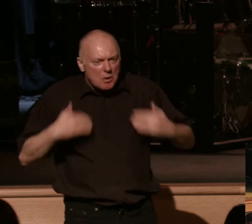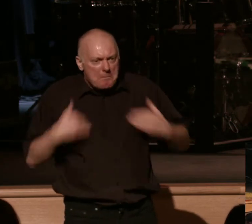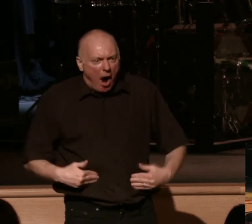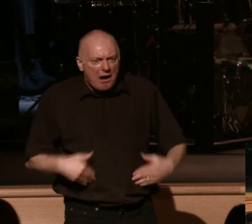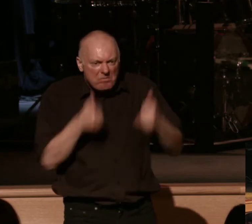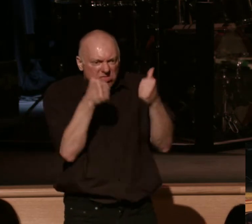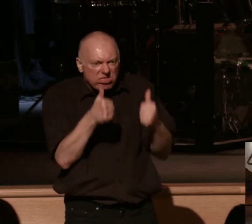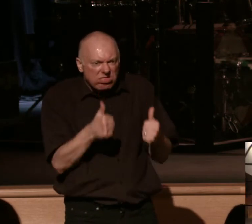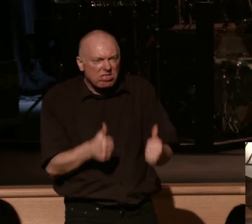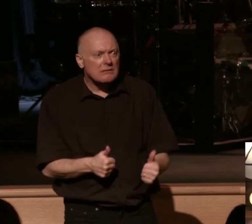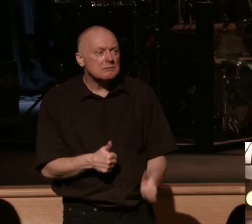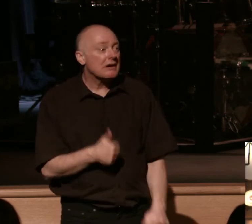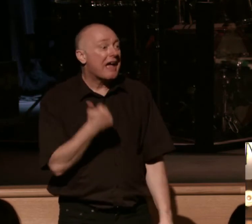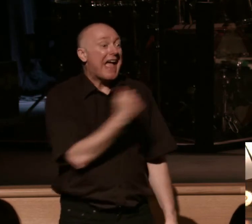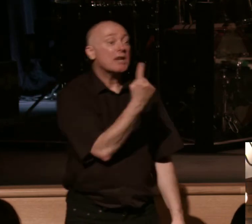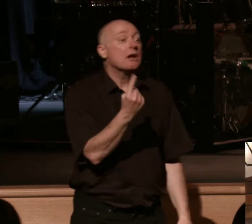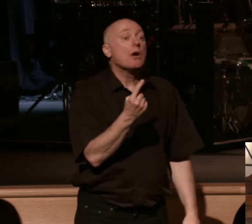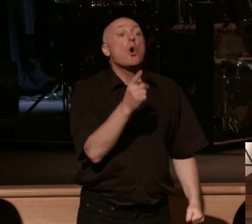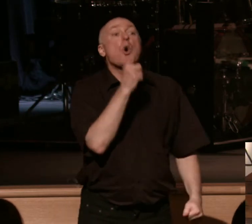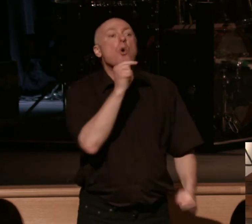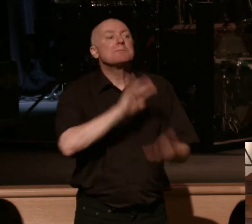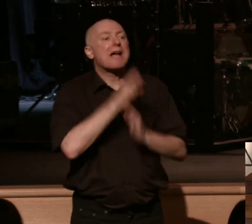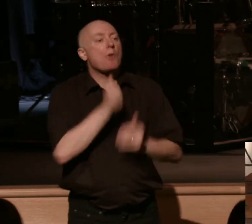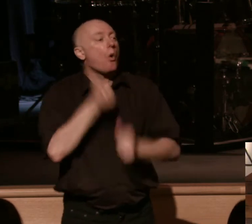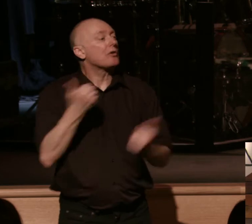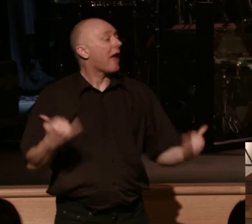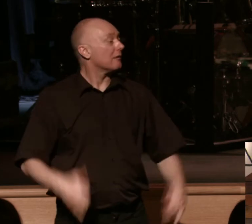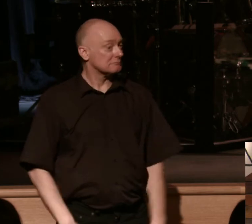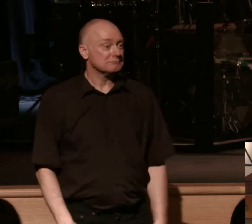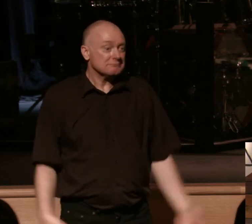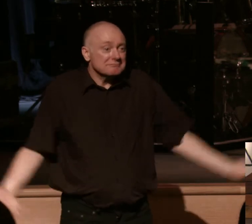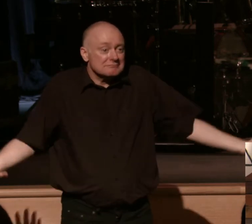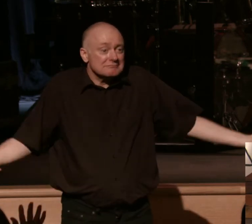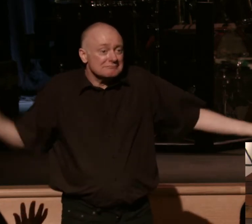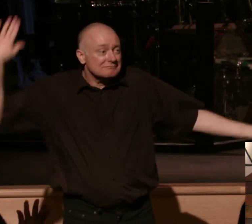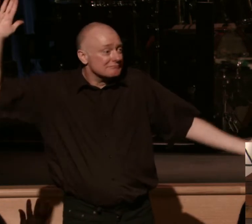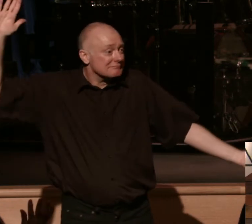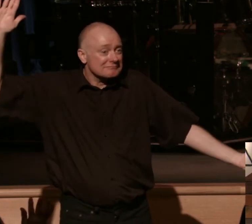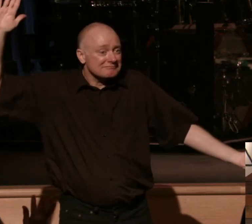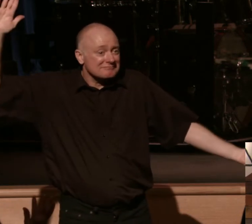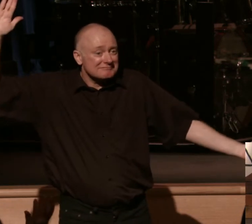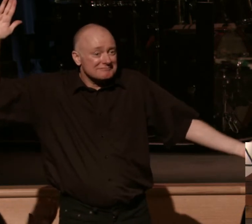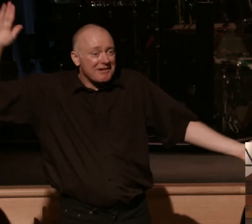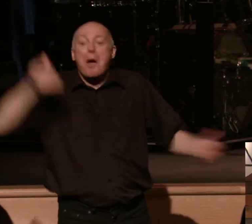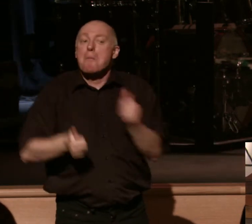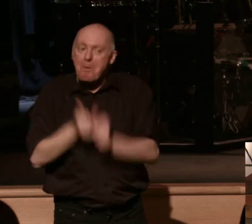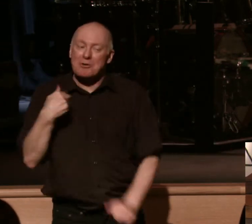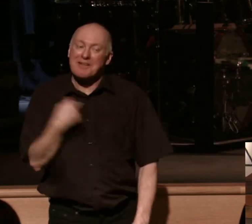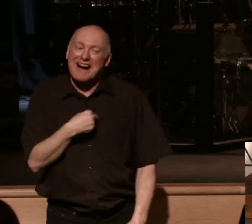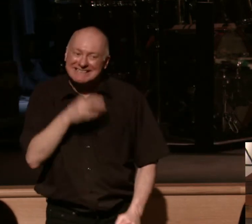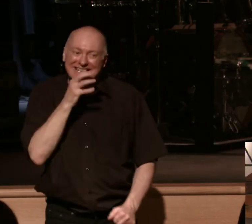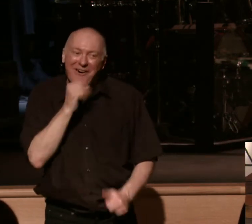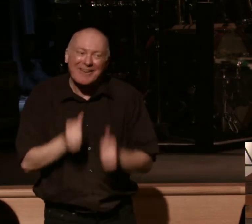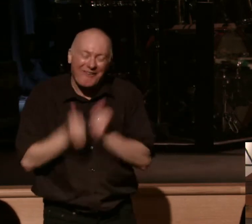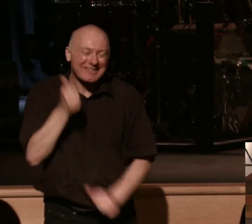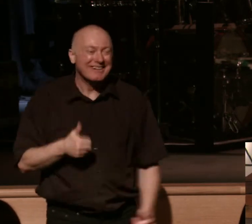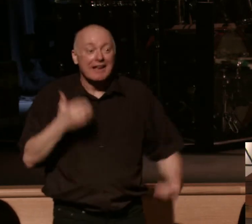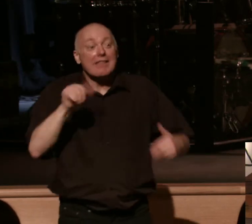Anyone in the room right now aging? Anyone aging? Hands up. Anyone aging? All right. So most of us are aging and the others, I don't know what you're doing. right?